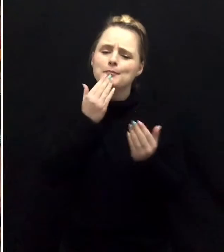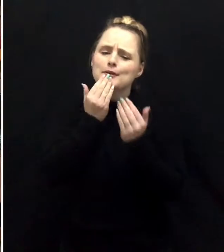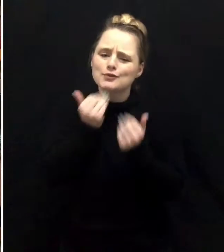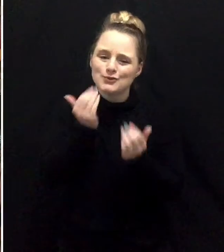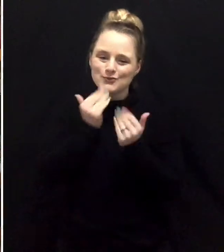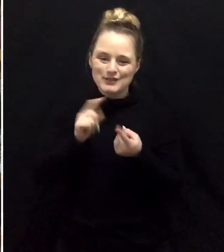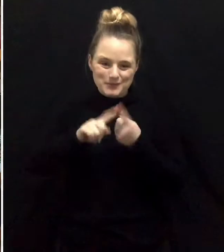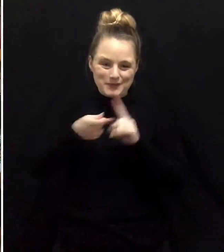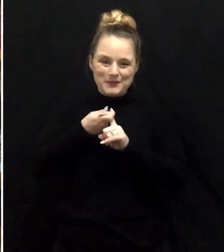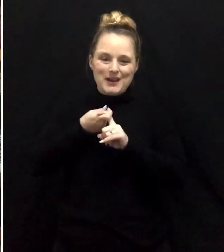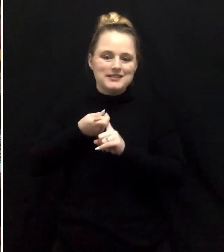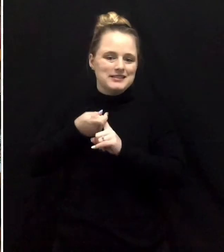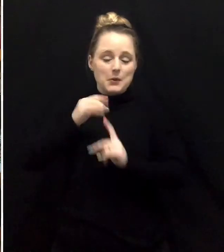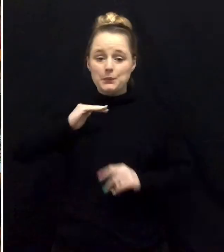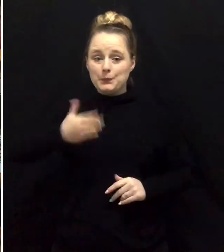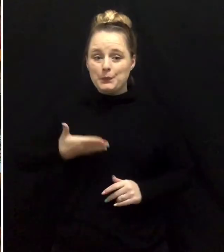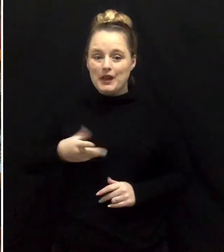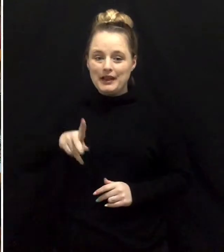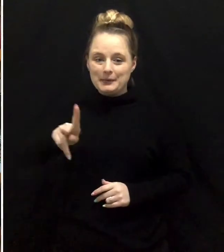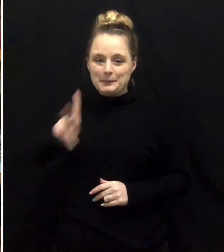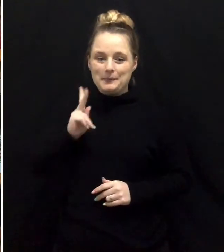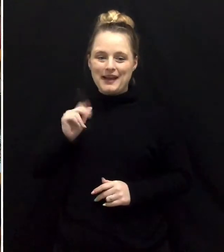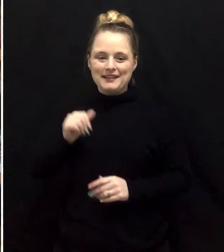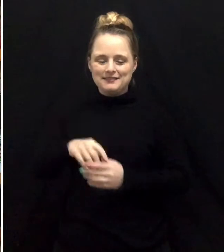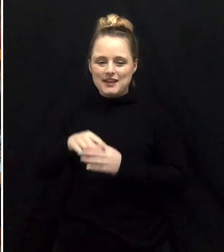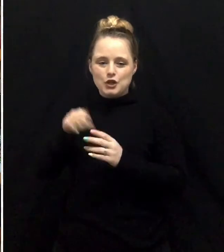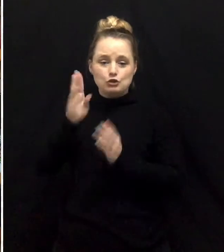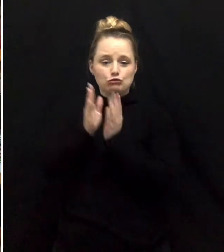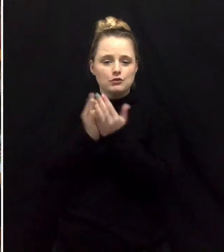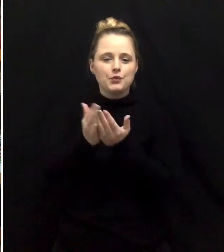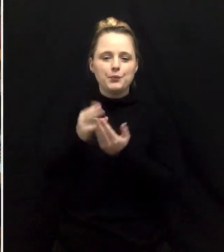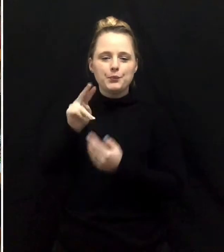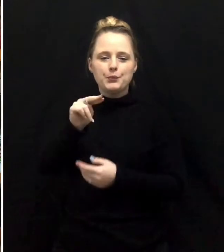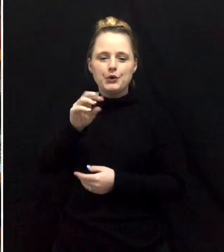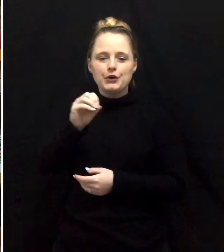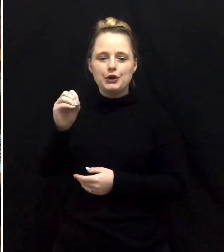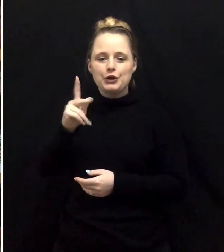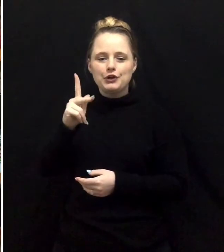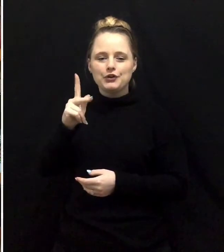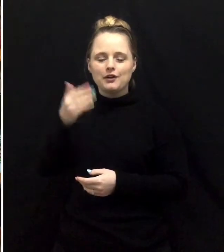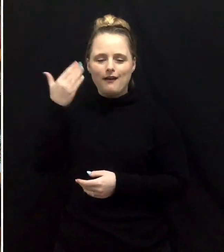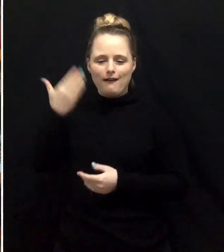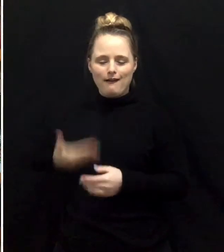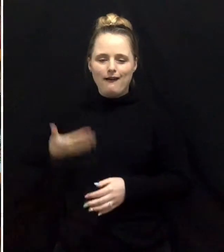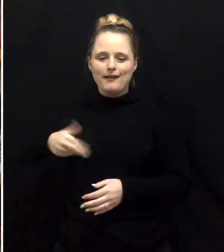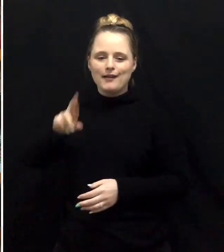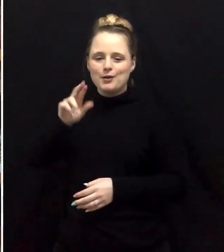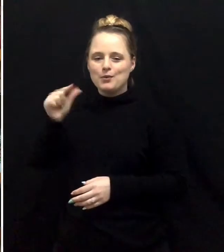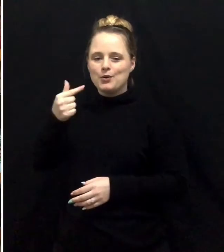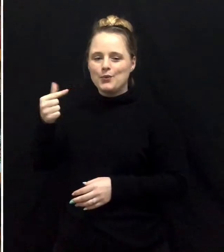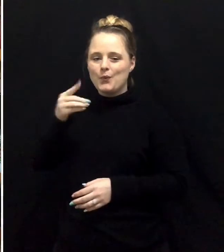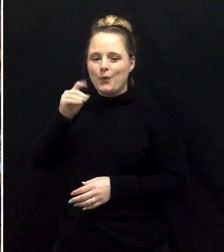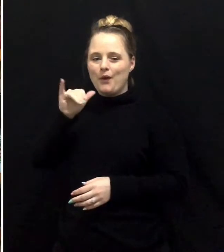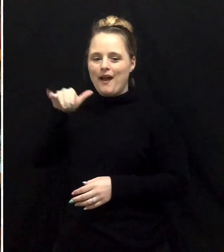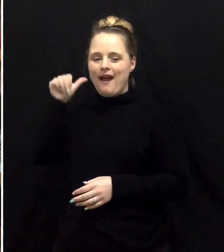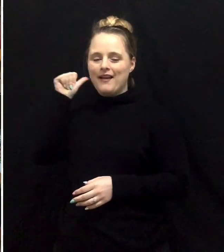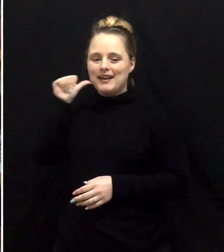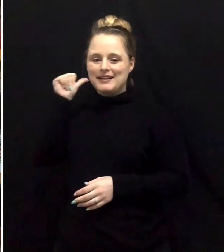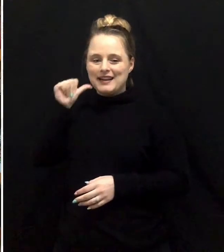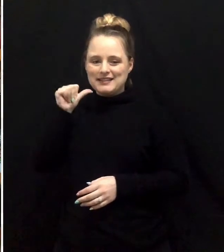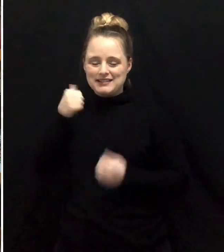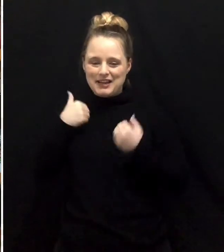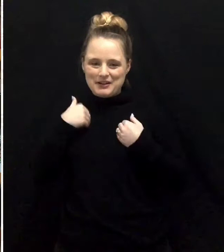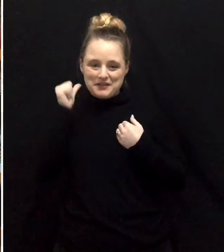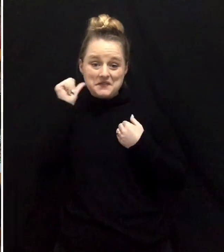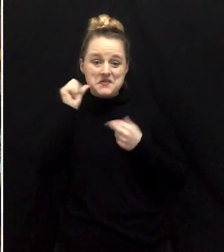Hello, my sweet, sweet friends. Welcome back to the Book Nook. I'm Raggedy Auntie and Auntie